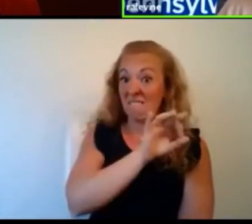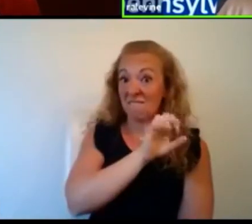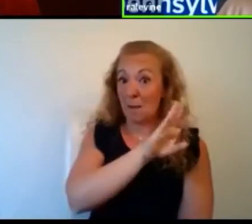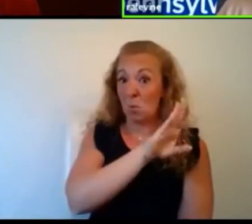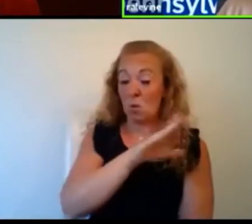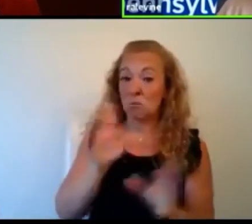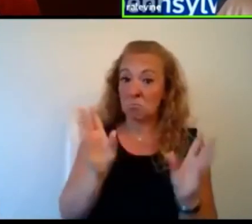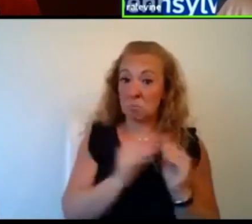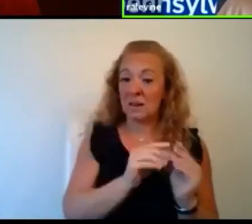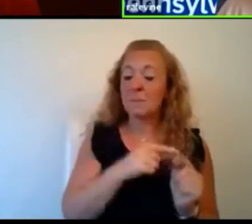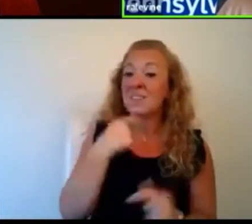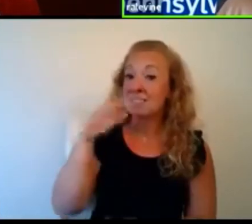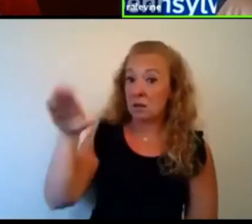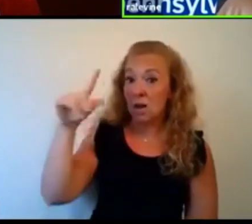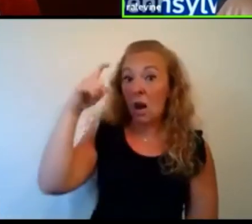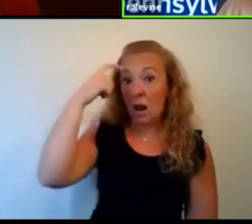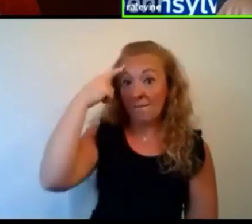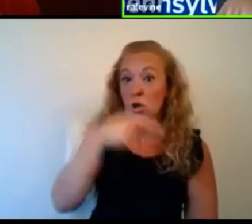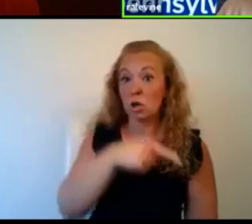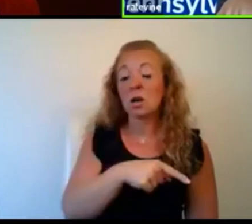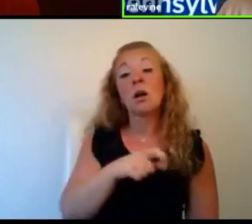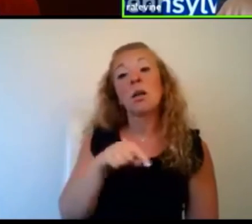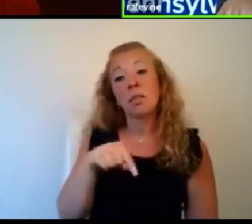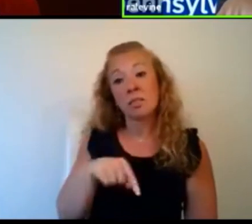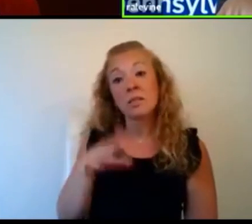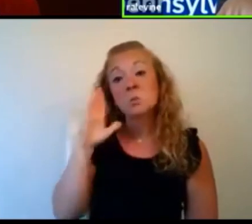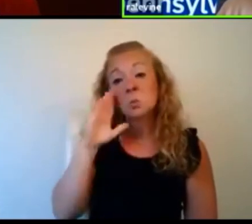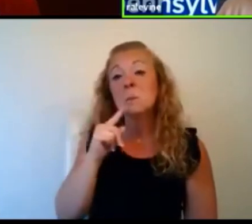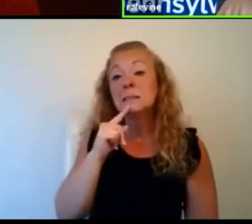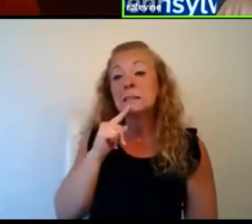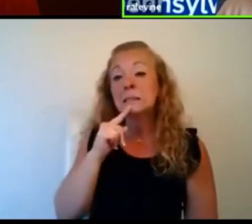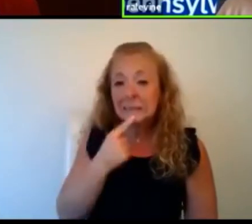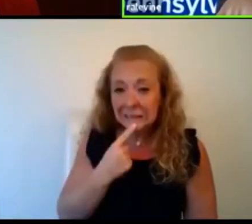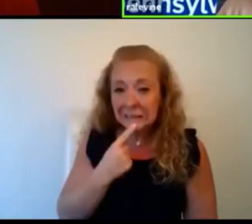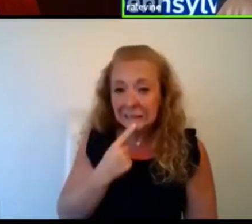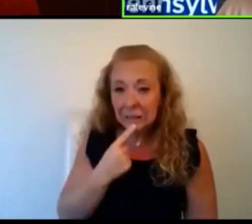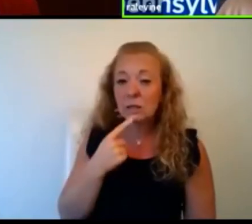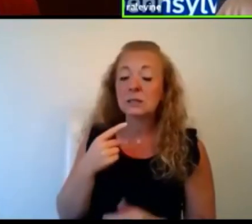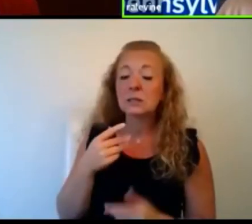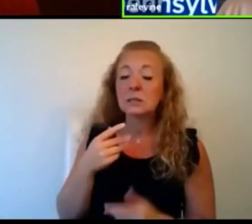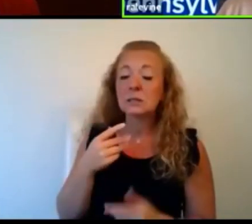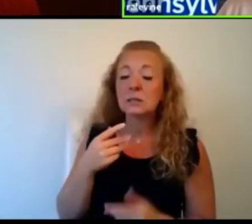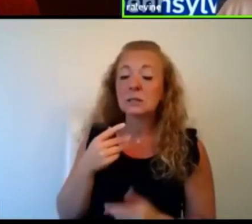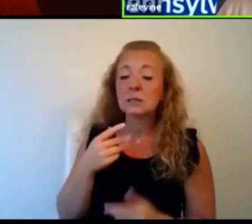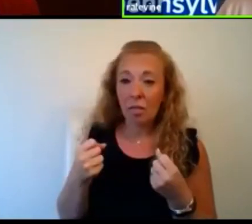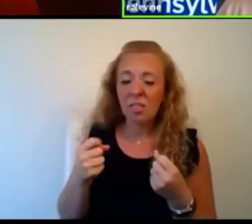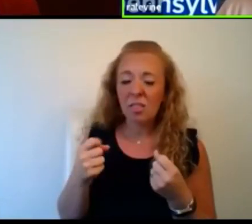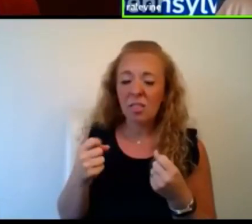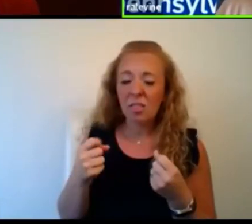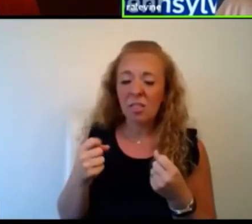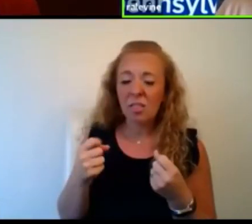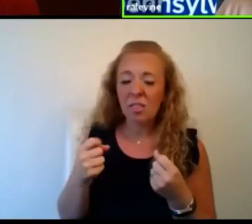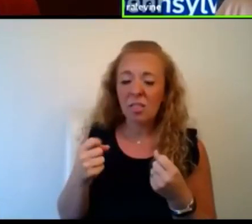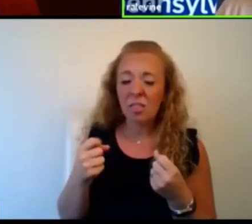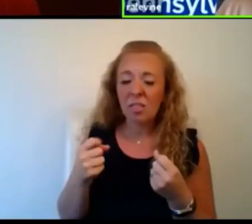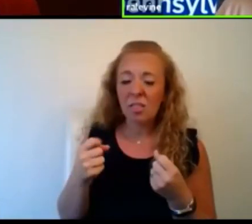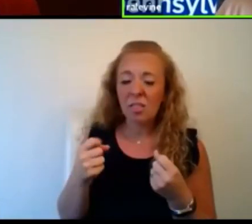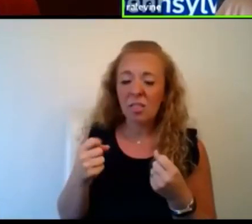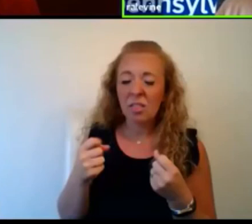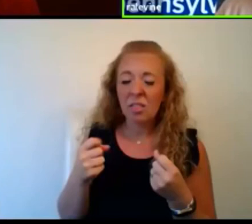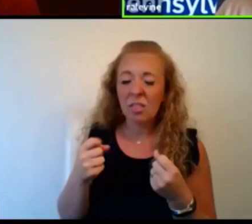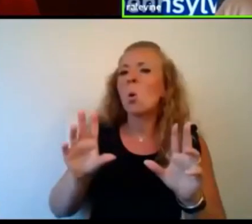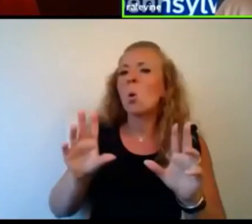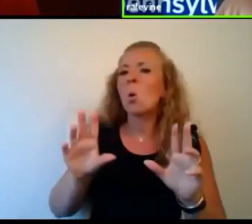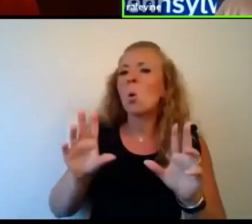governor, this is going to be a very significant public health issue, but this is not the end of days. So, I mean, we, we